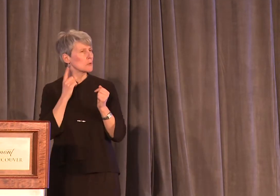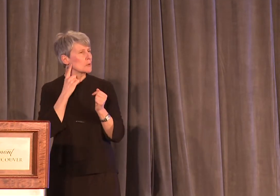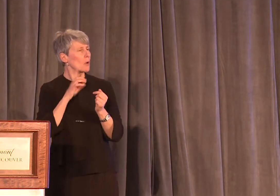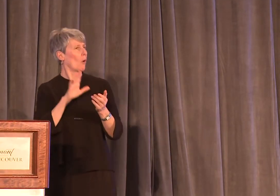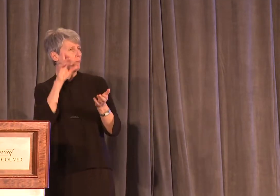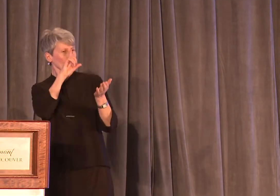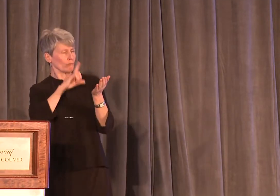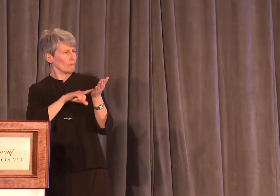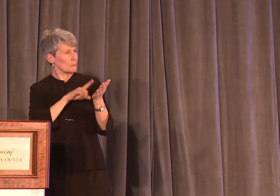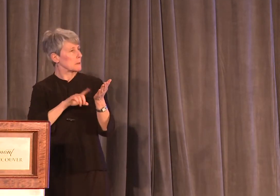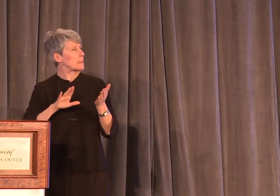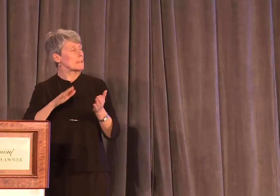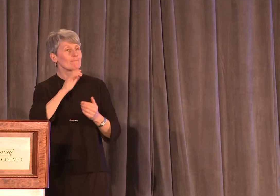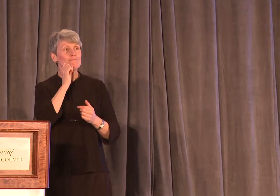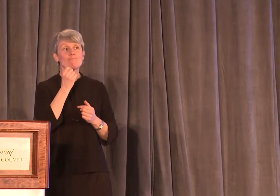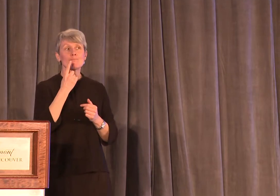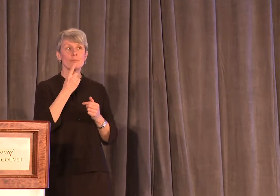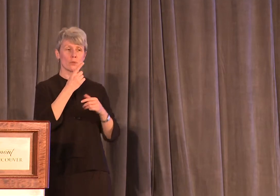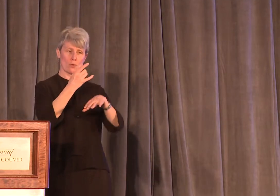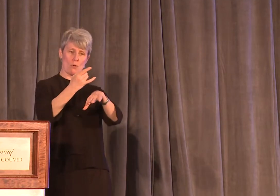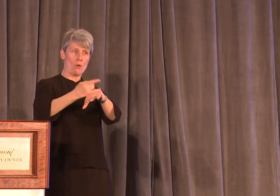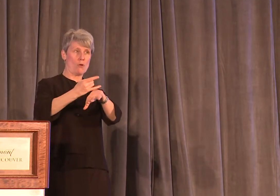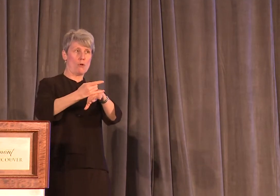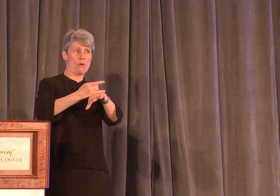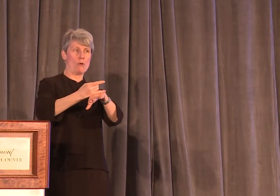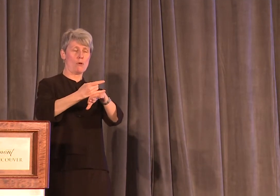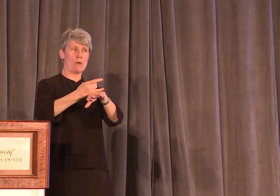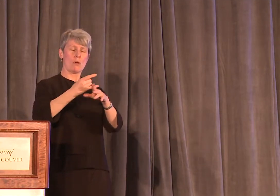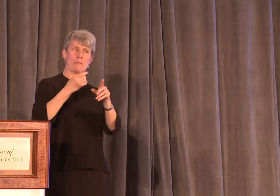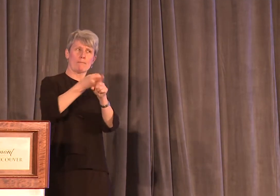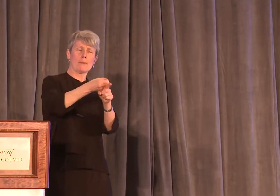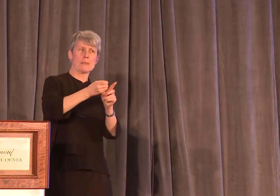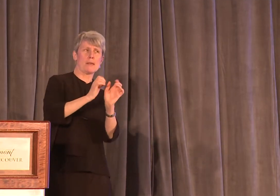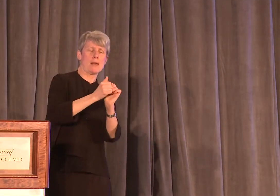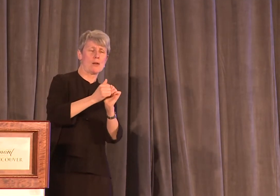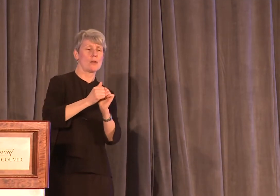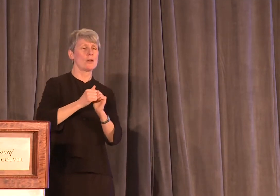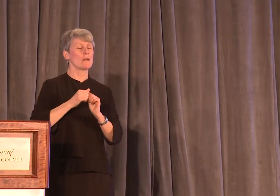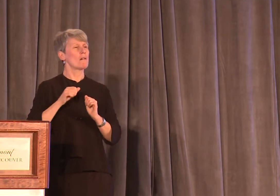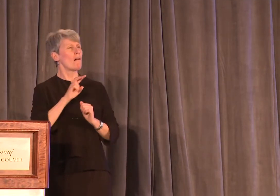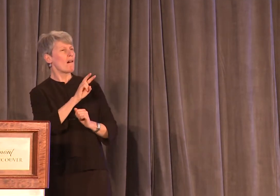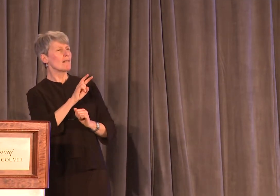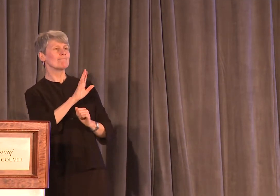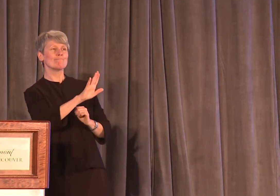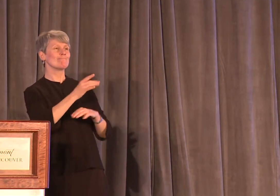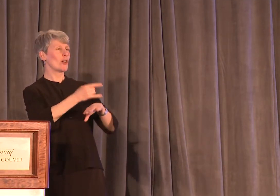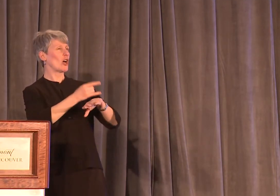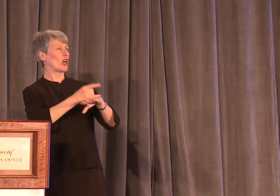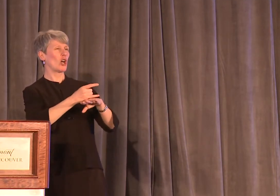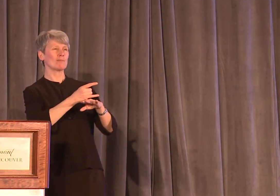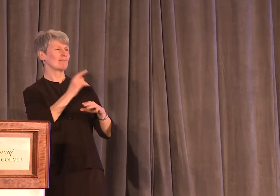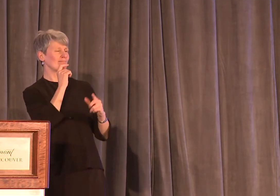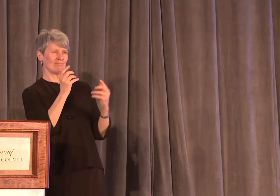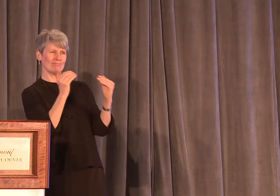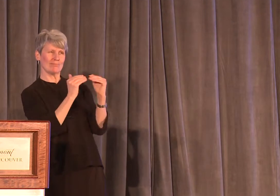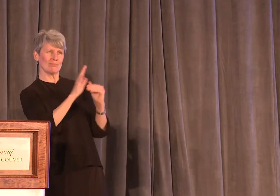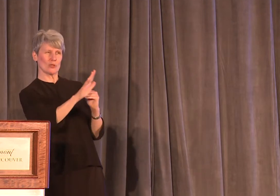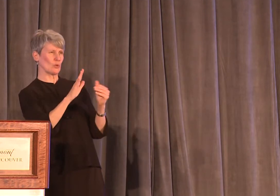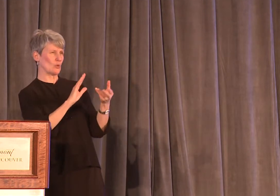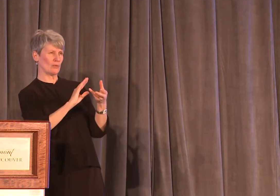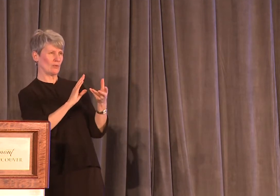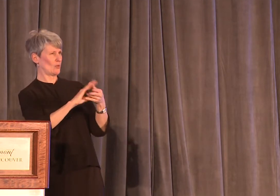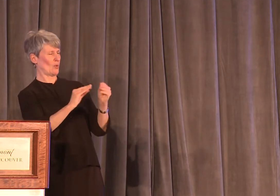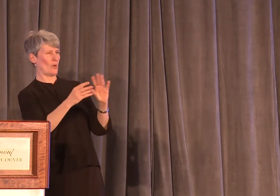case didn't seem to understand blood alcohol results. She concluded that Taylor's levels did not support her story that she could be so